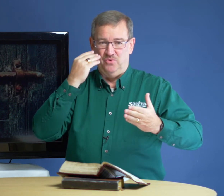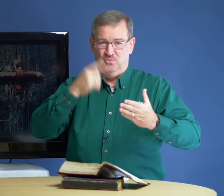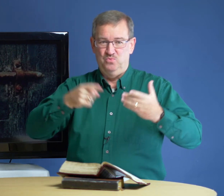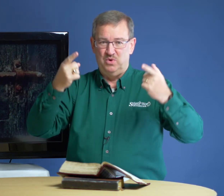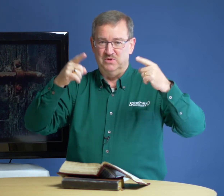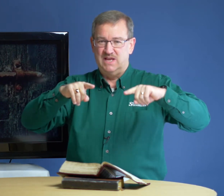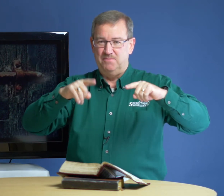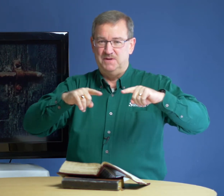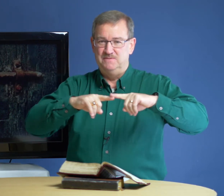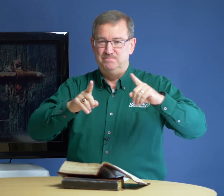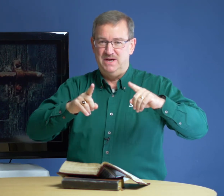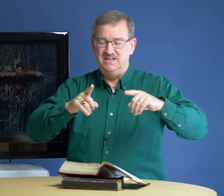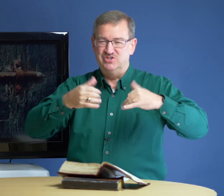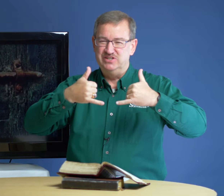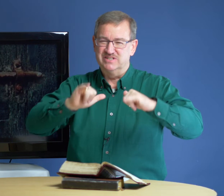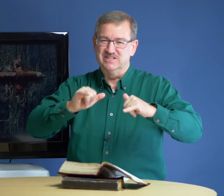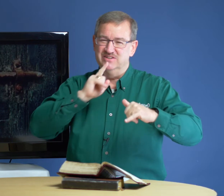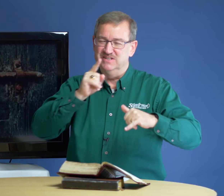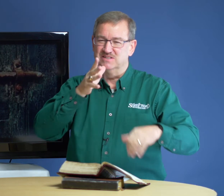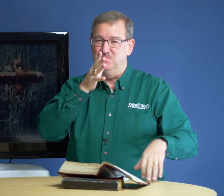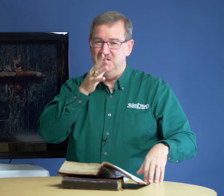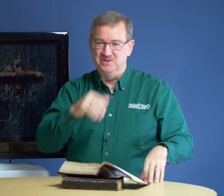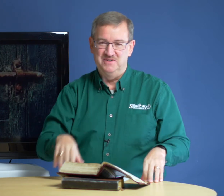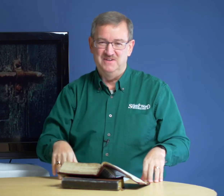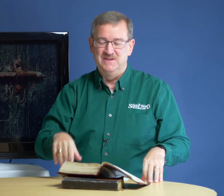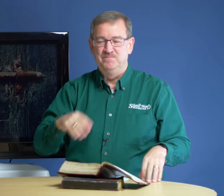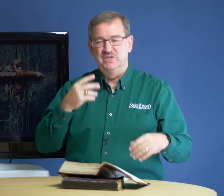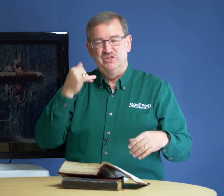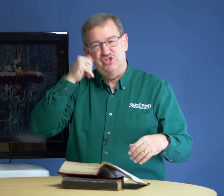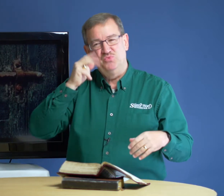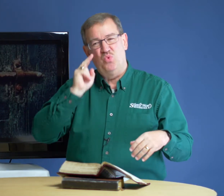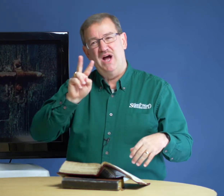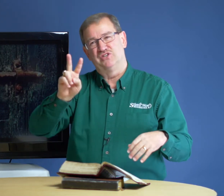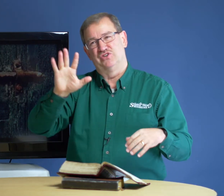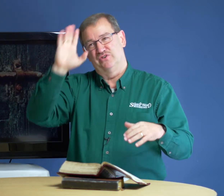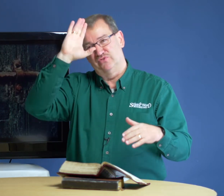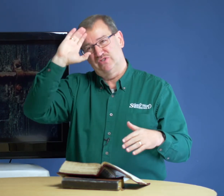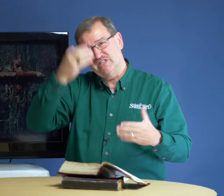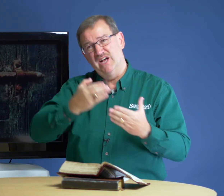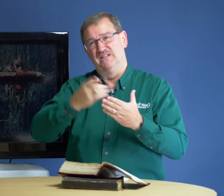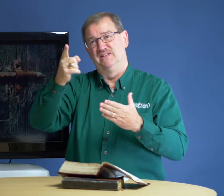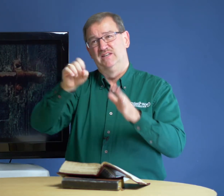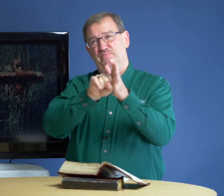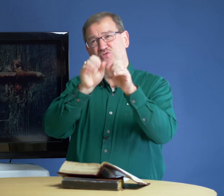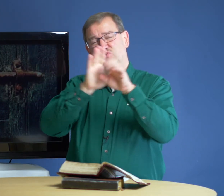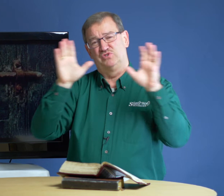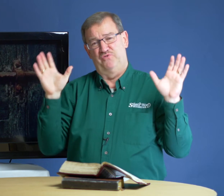what was happening, but she still is a mother. She watched her son be crucified.